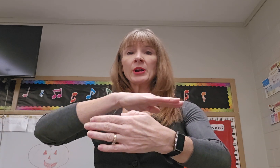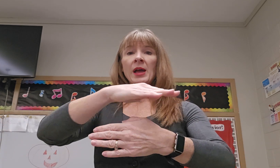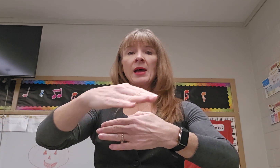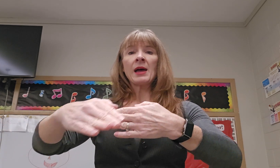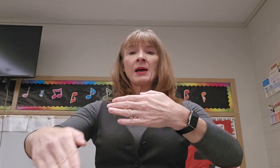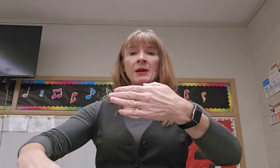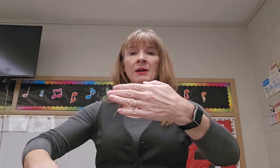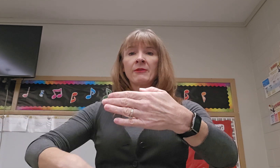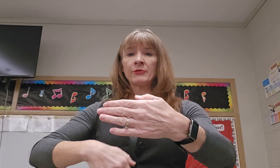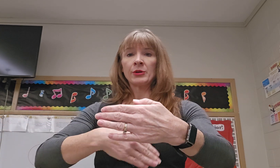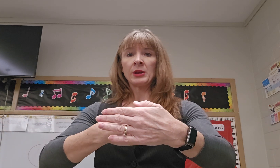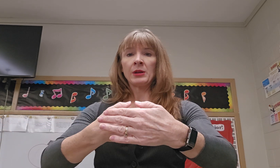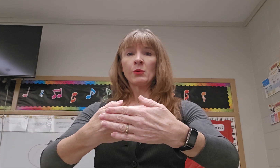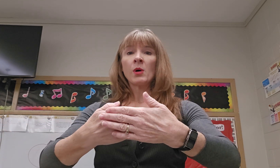everyone.